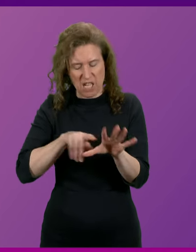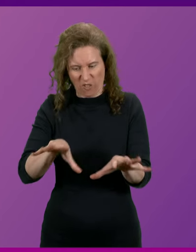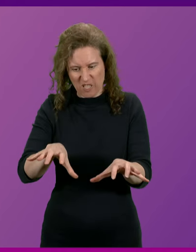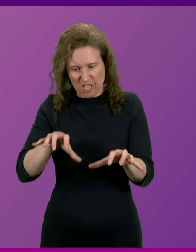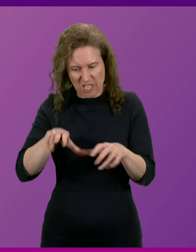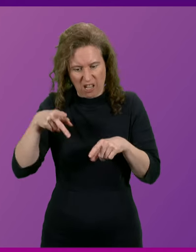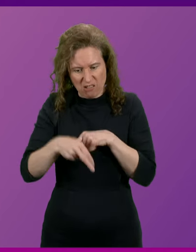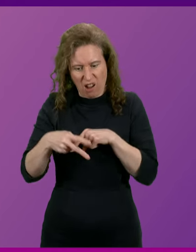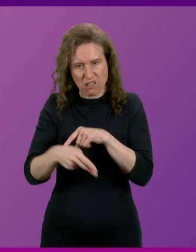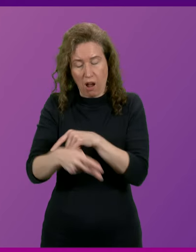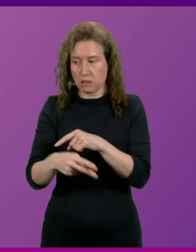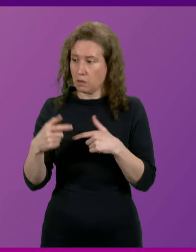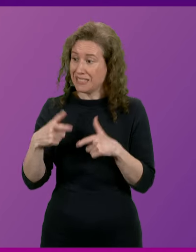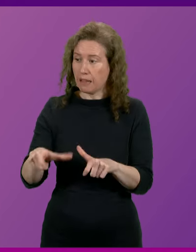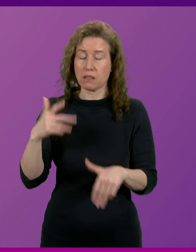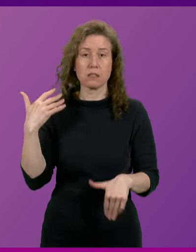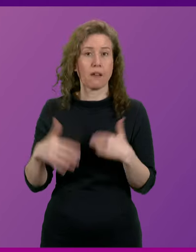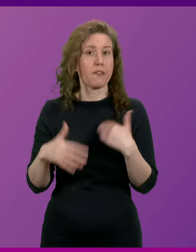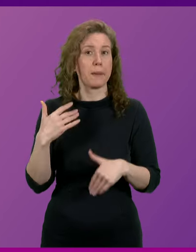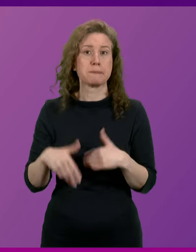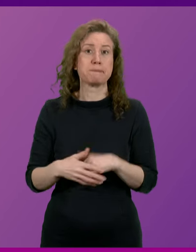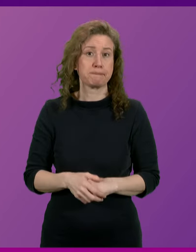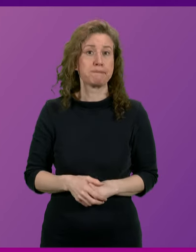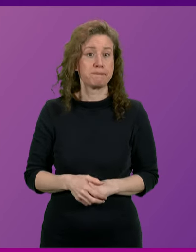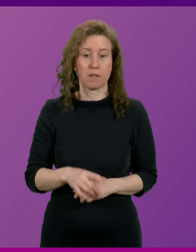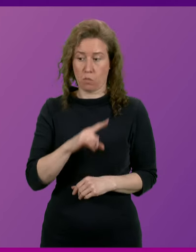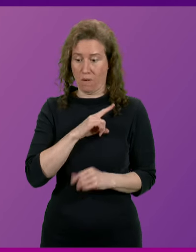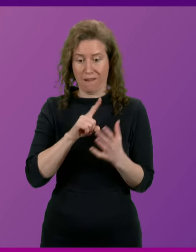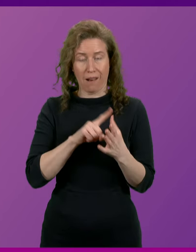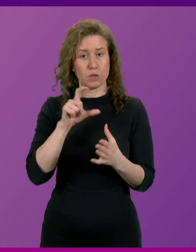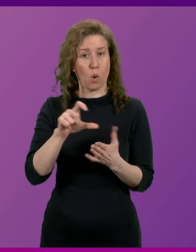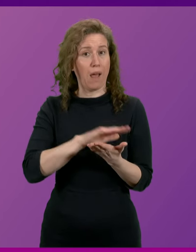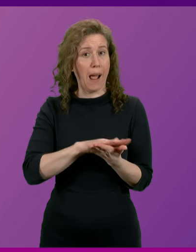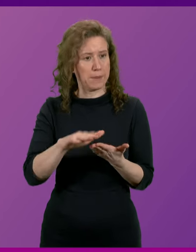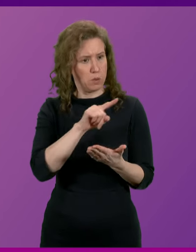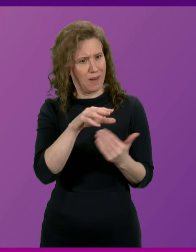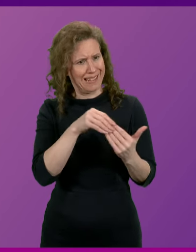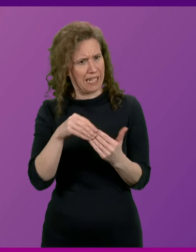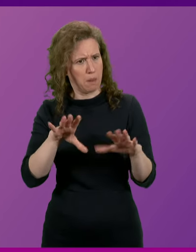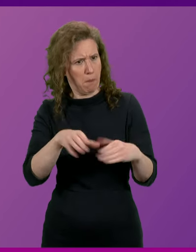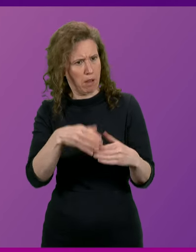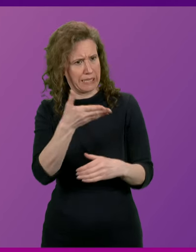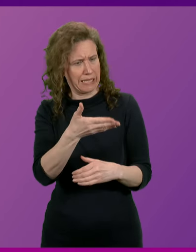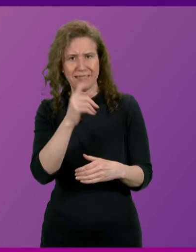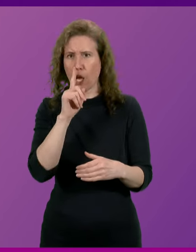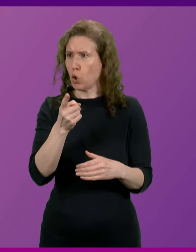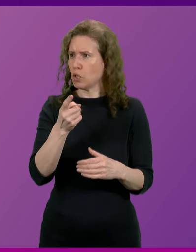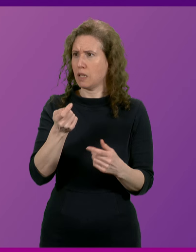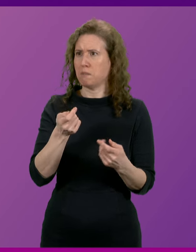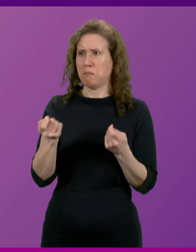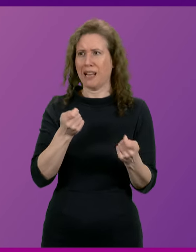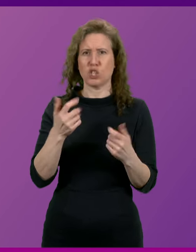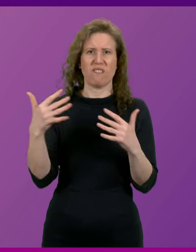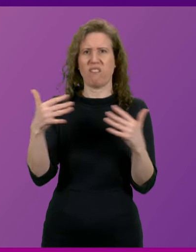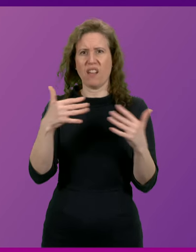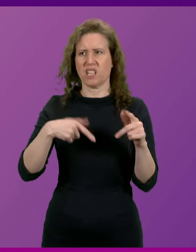to this day of course people are suffering the consequences. Why Alex Cole-Hamilton leads a party that couldn't even field a five-a-side football